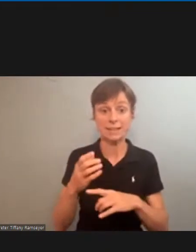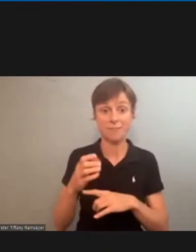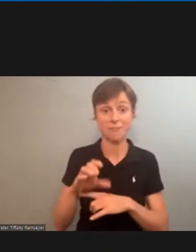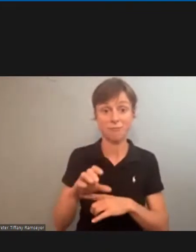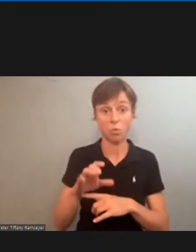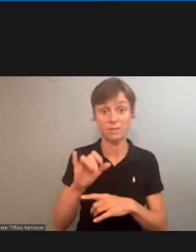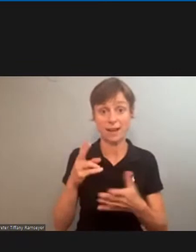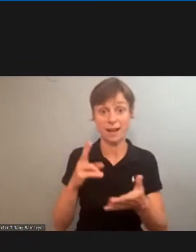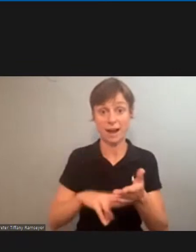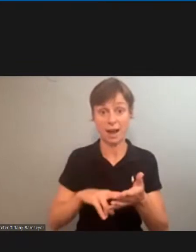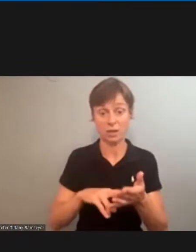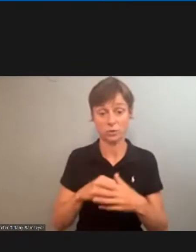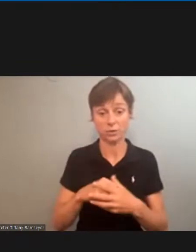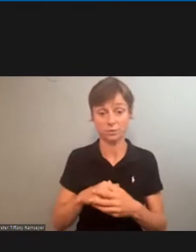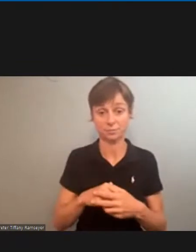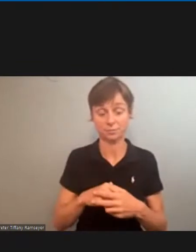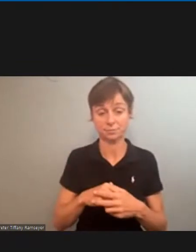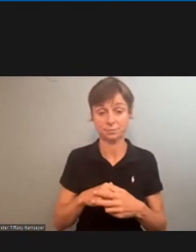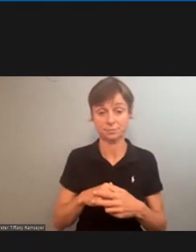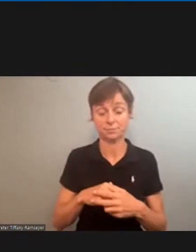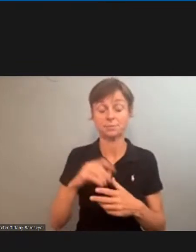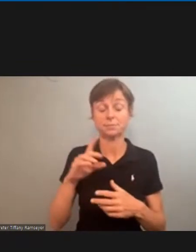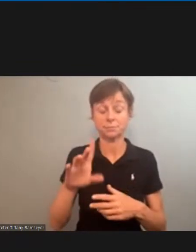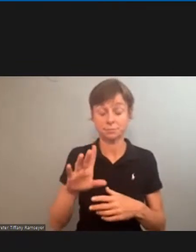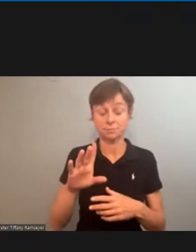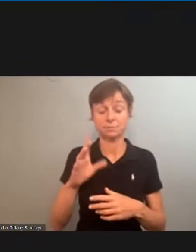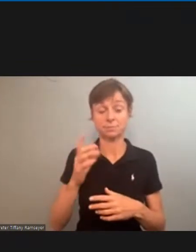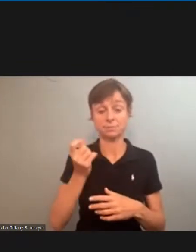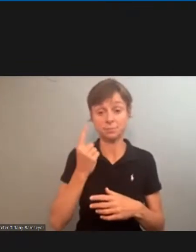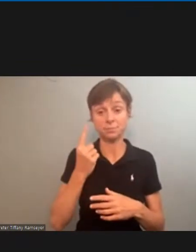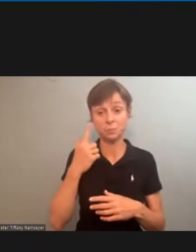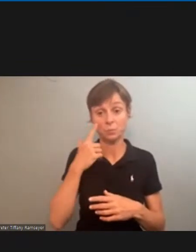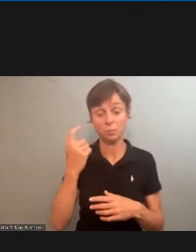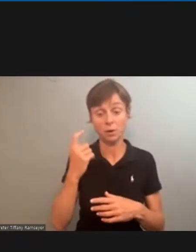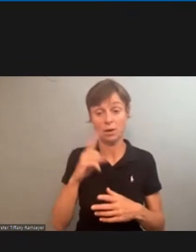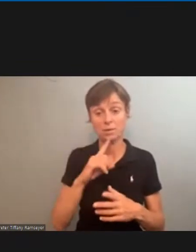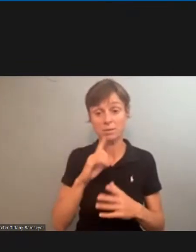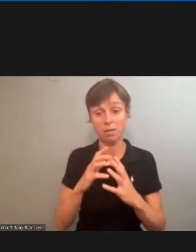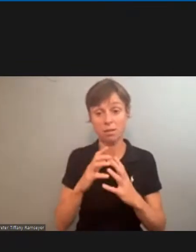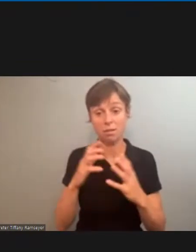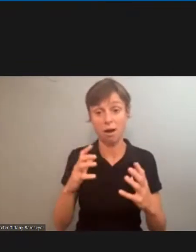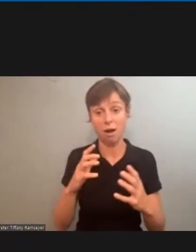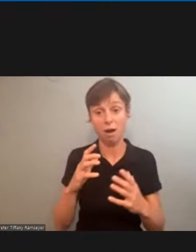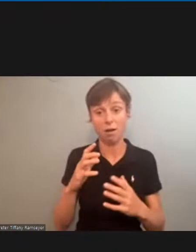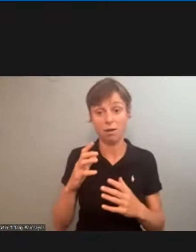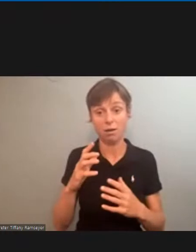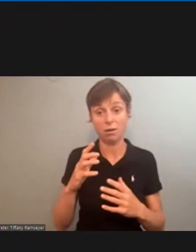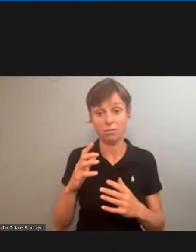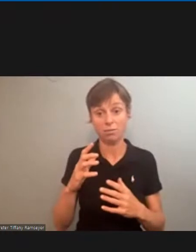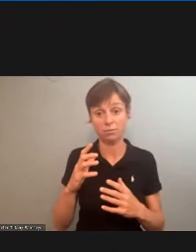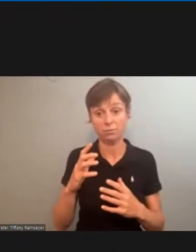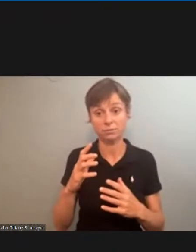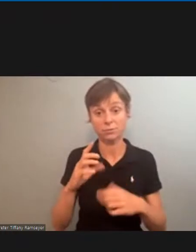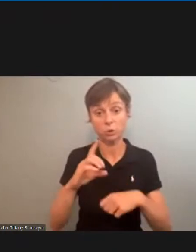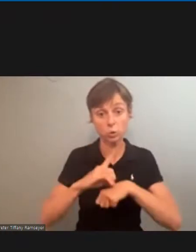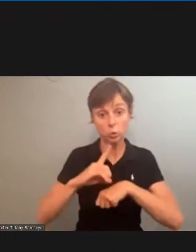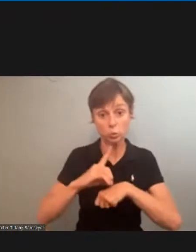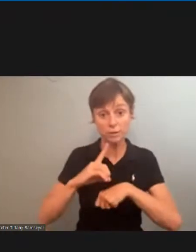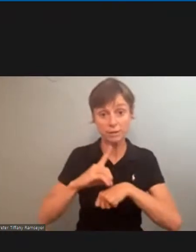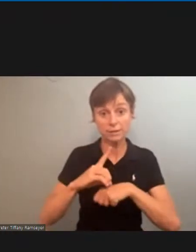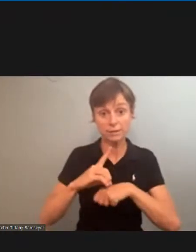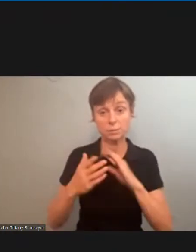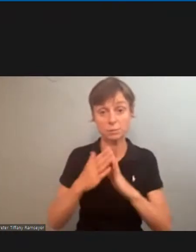the contract. Now, because that a lot of the duties have